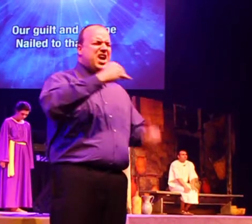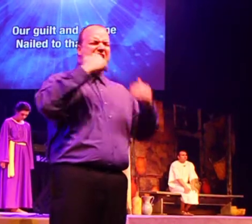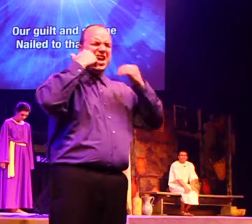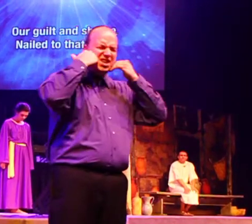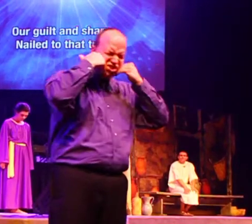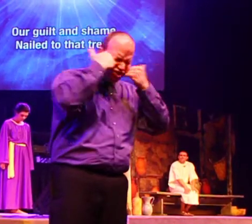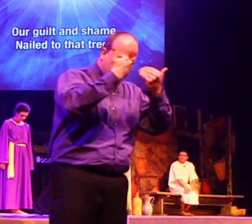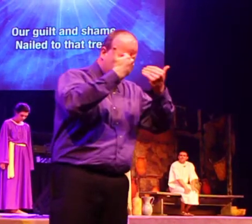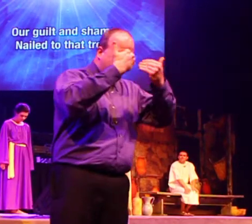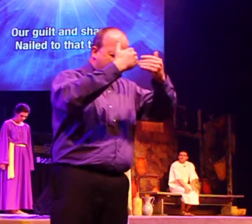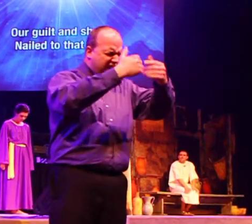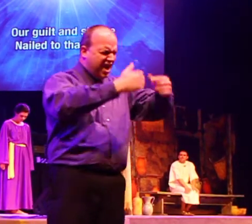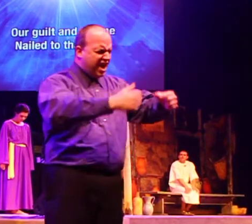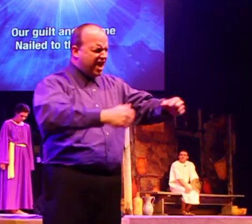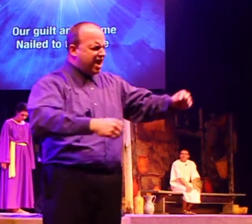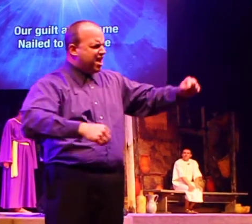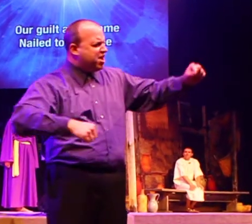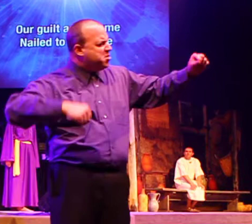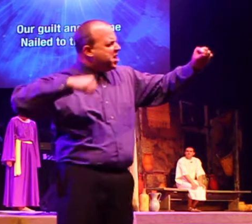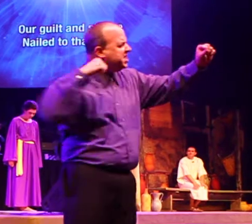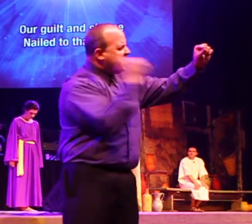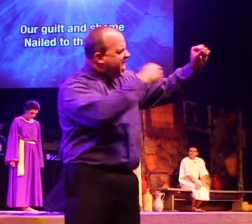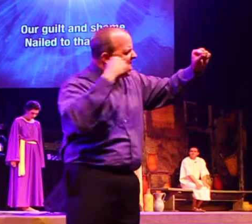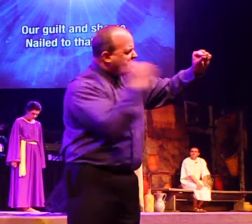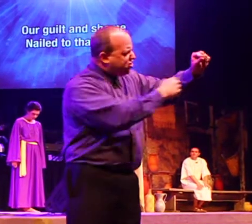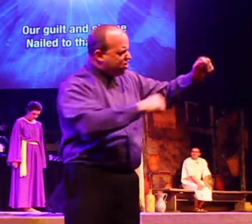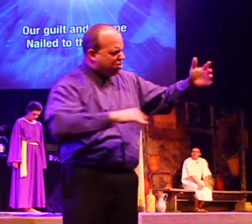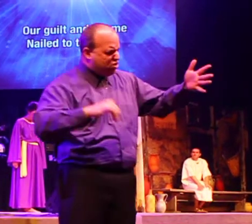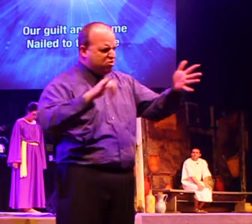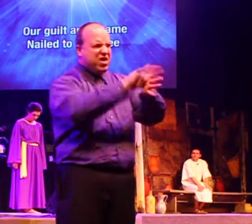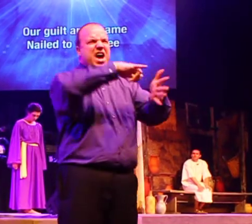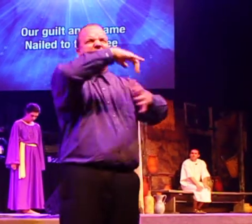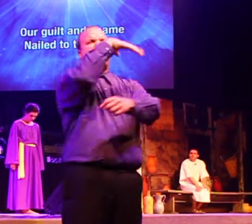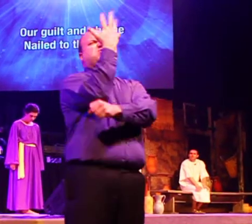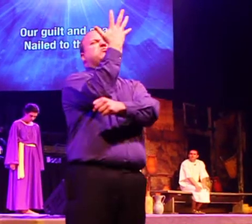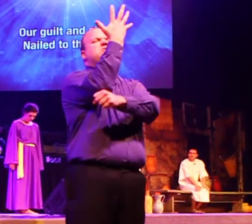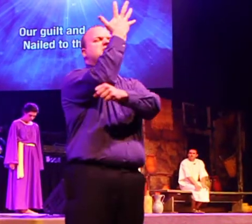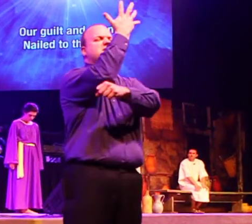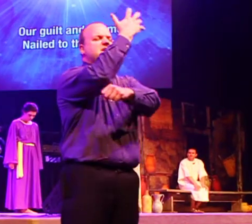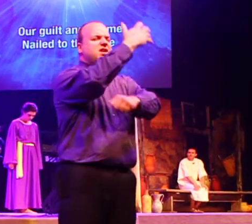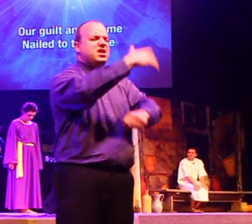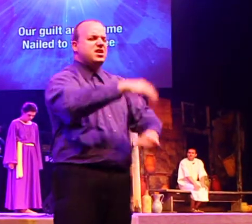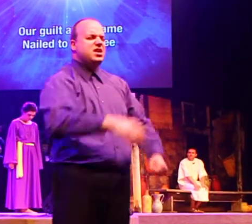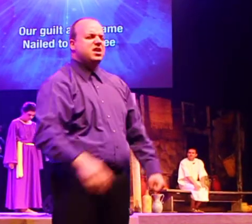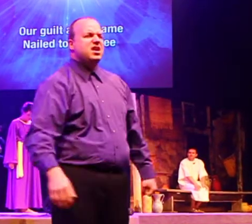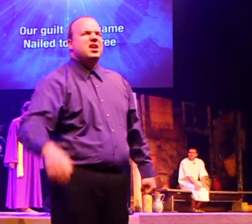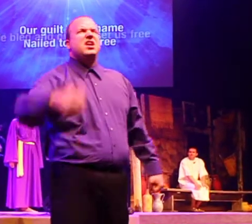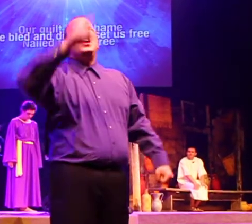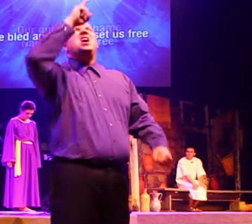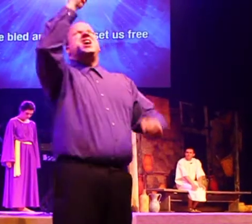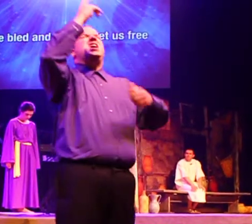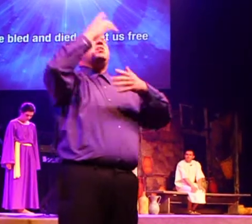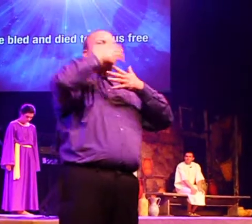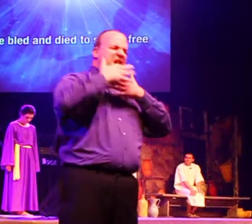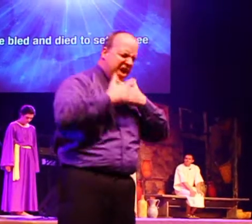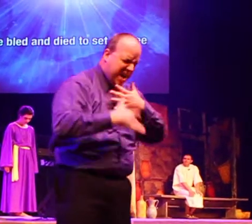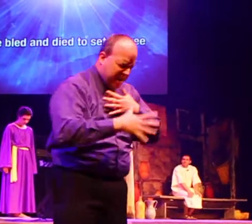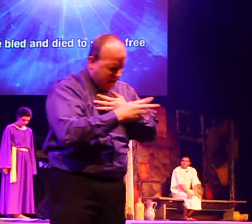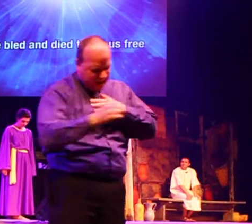and shame go to the tree Be bled and